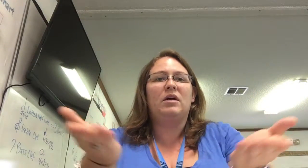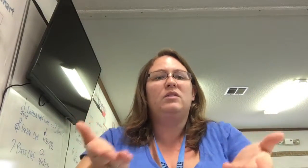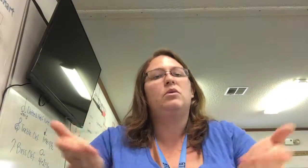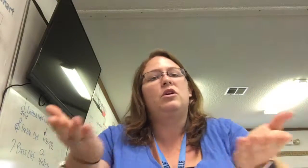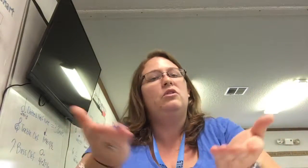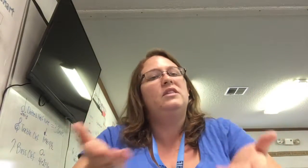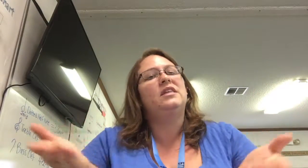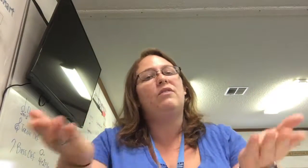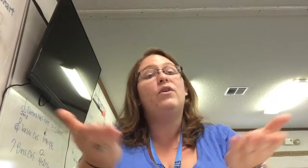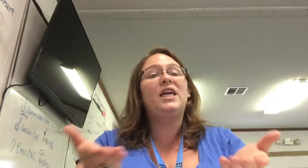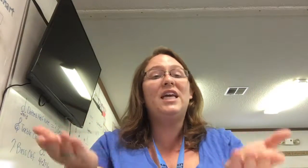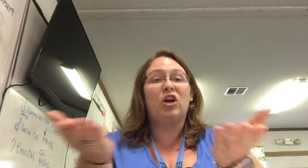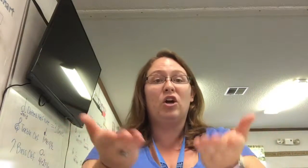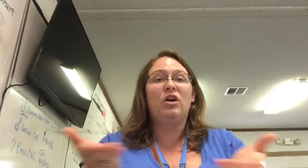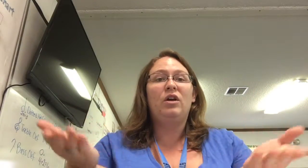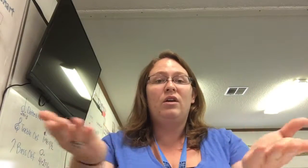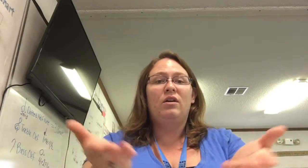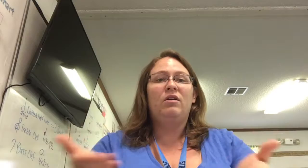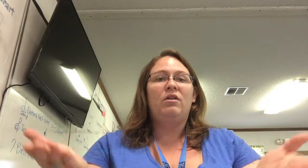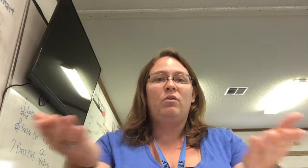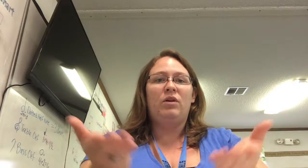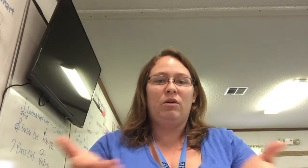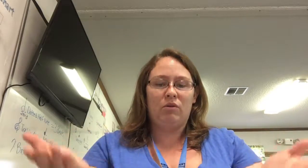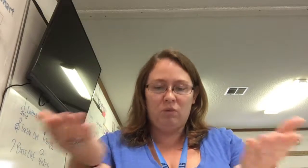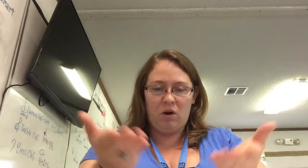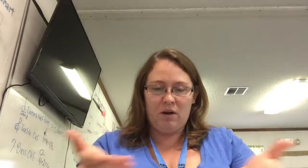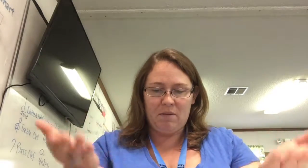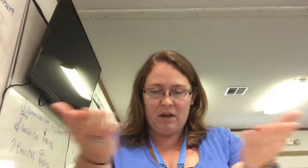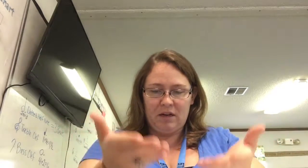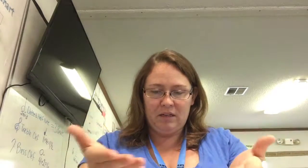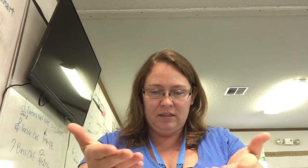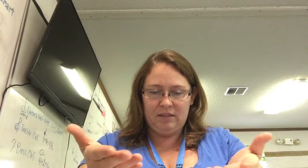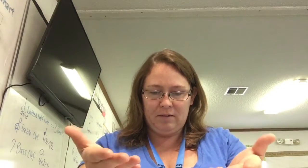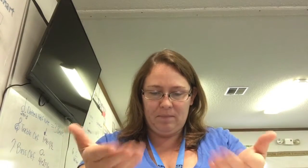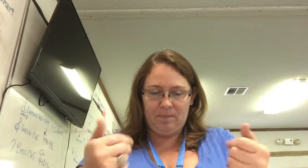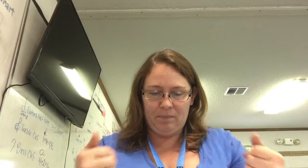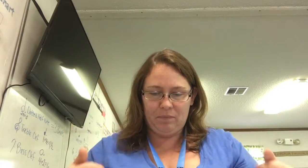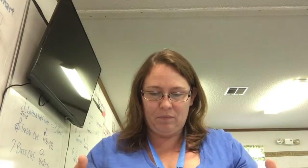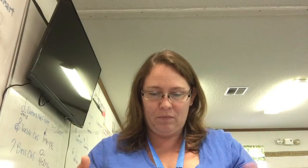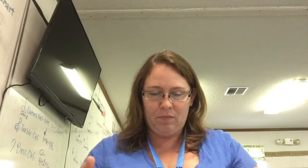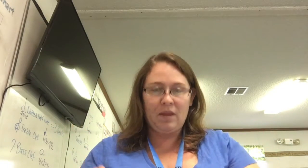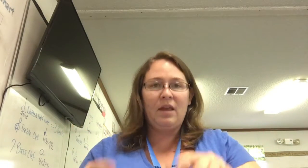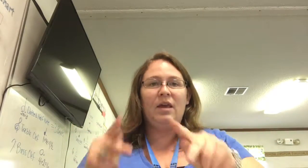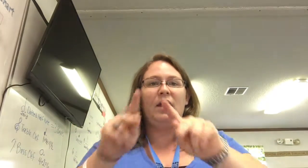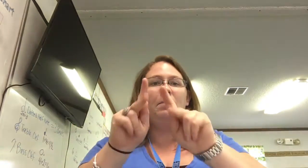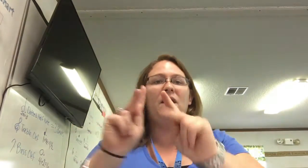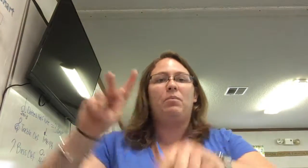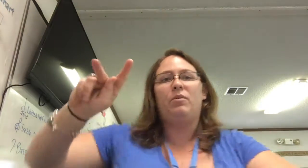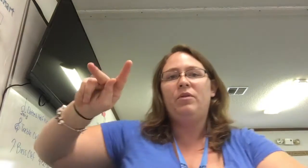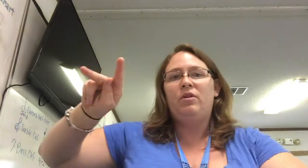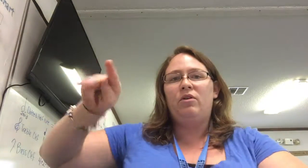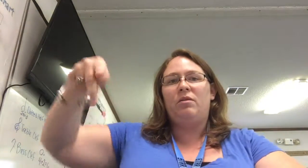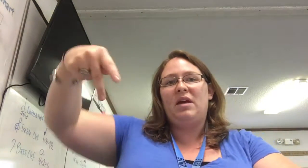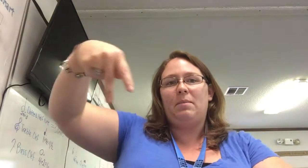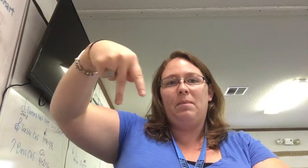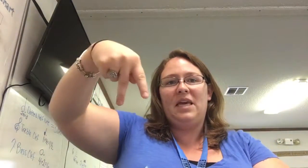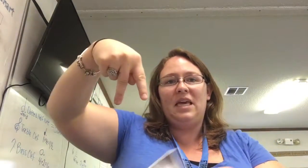us. We're gonna use the sign here. Heroes walk among us. And people. You're gonna make a P